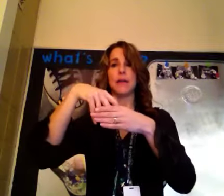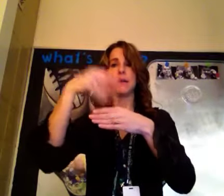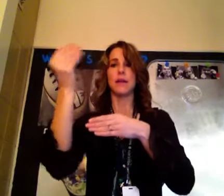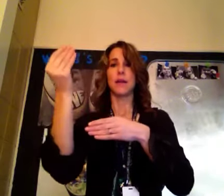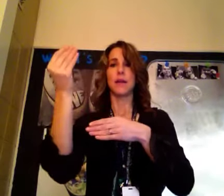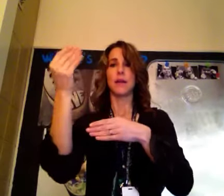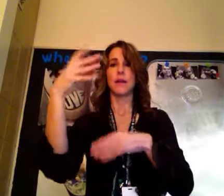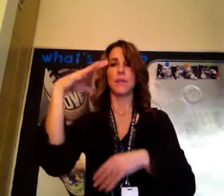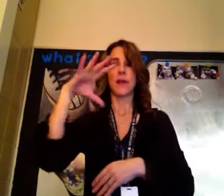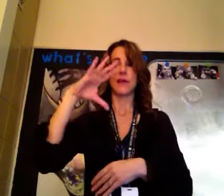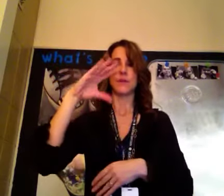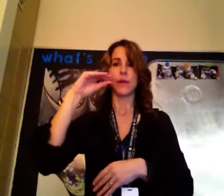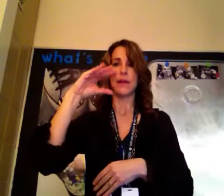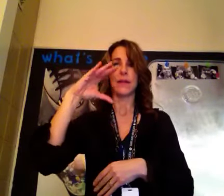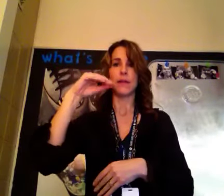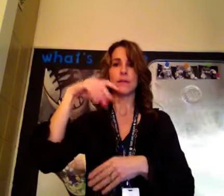Outside, and my hand's going like this.